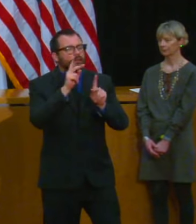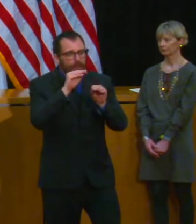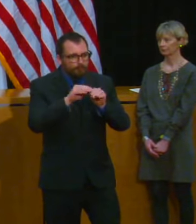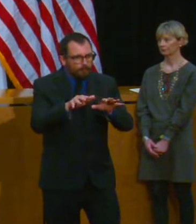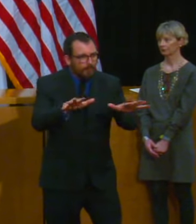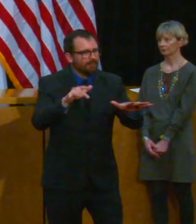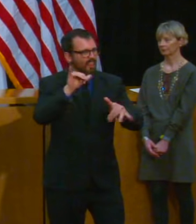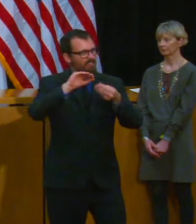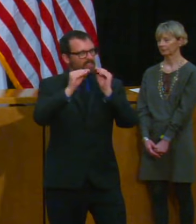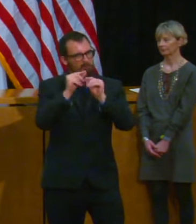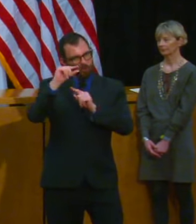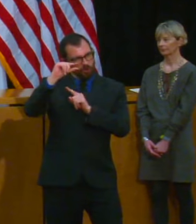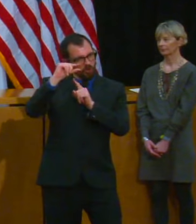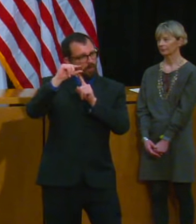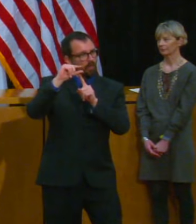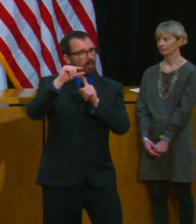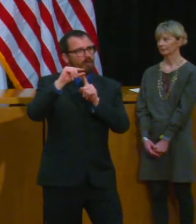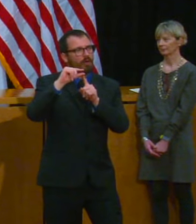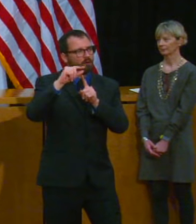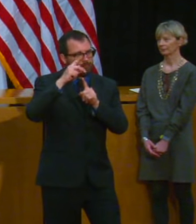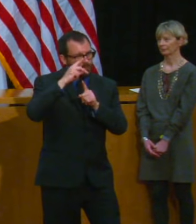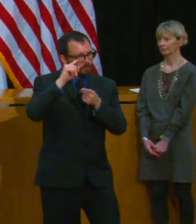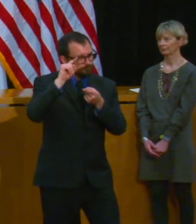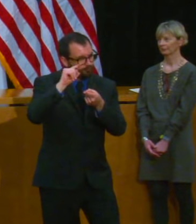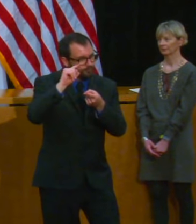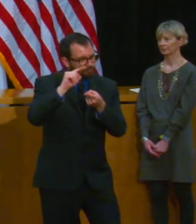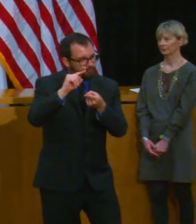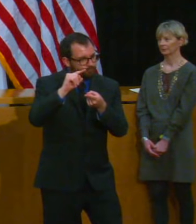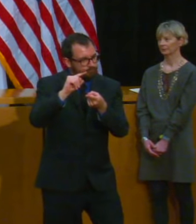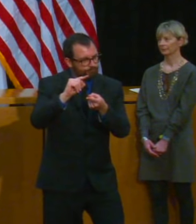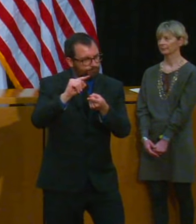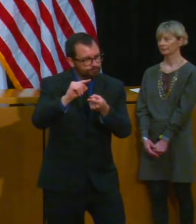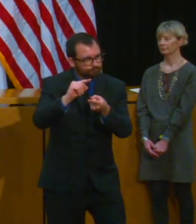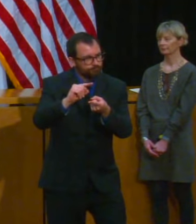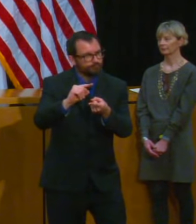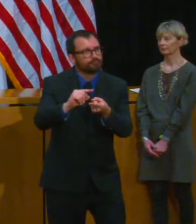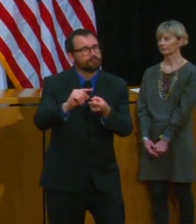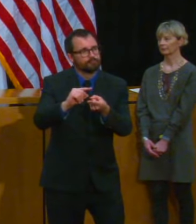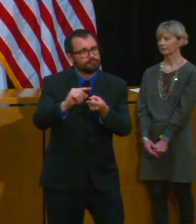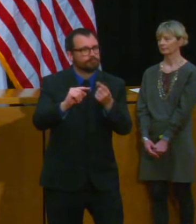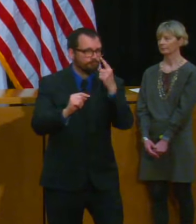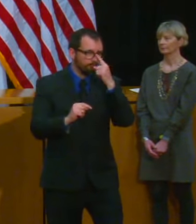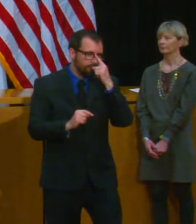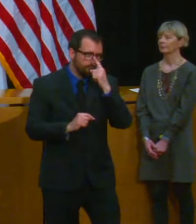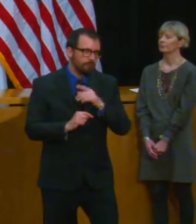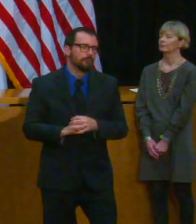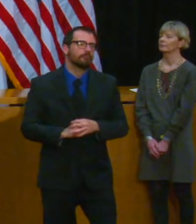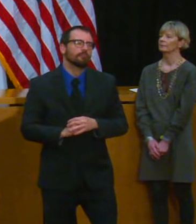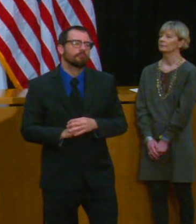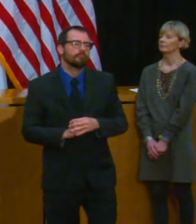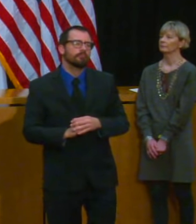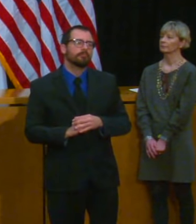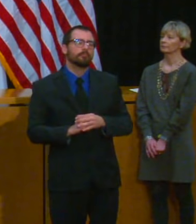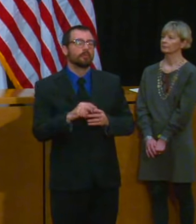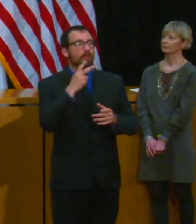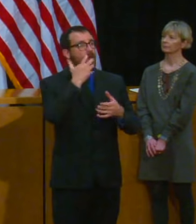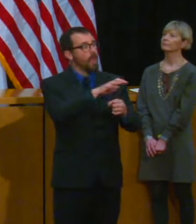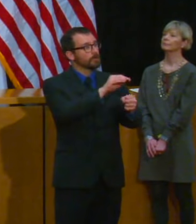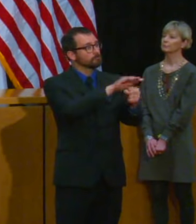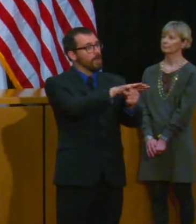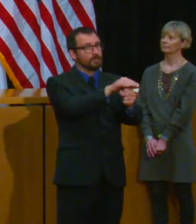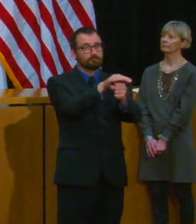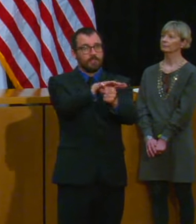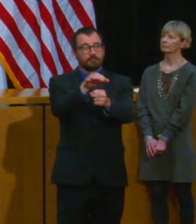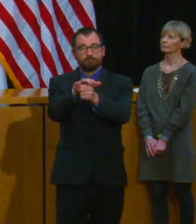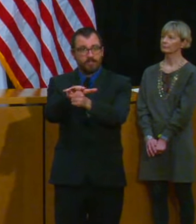even as we've been testing more and typically testing in places where we felt it was important for us to test we've still seen as I said